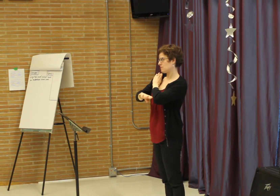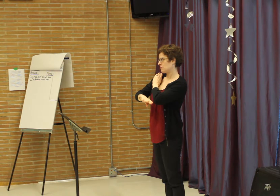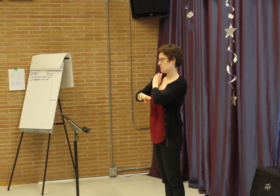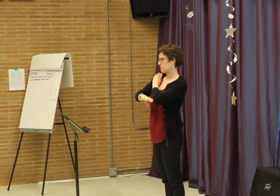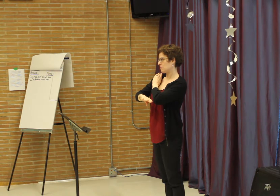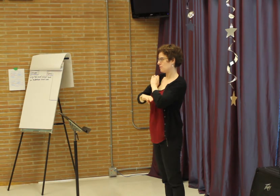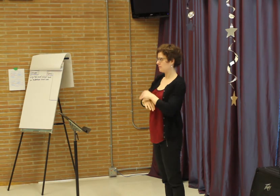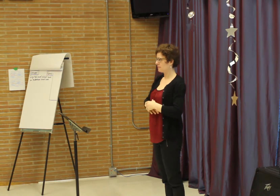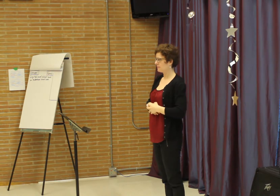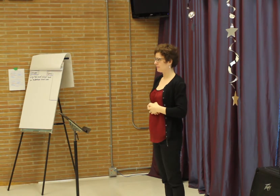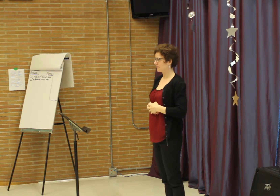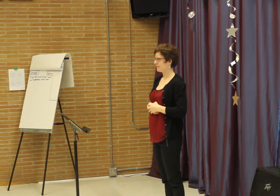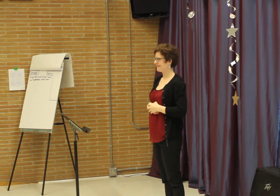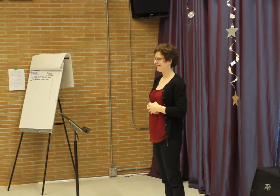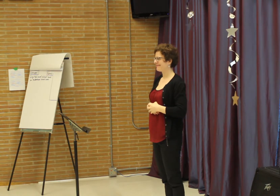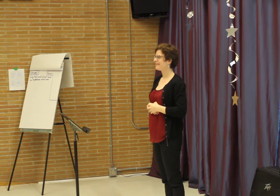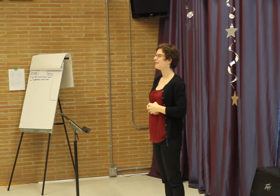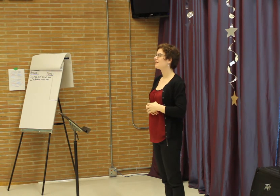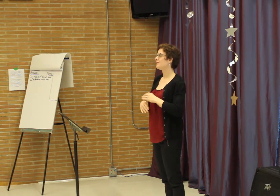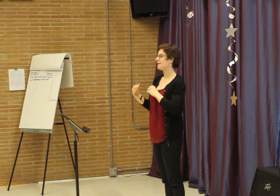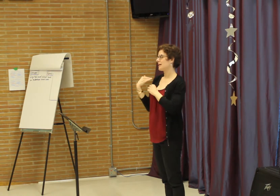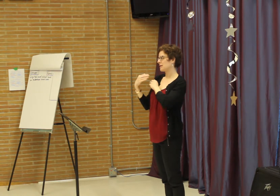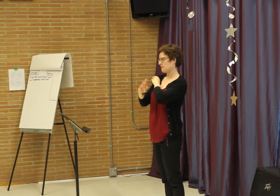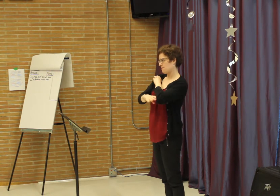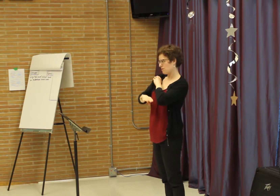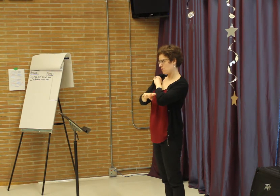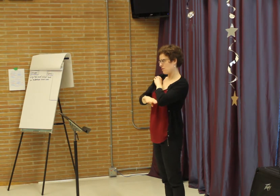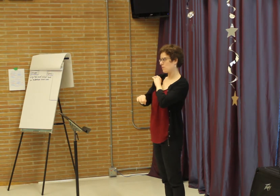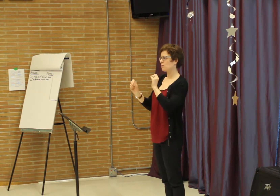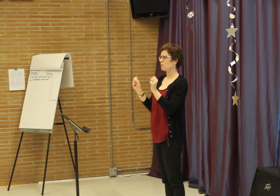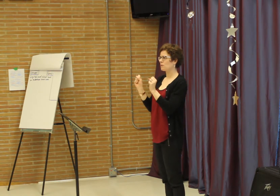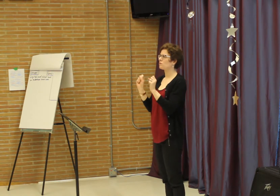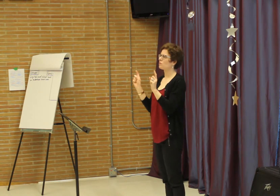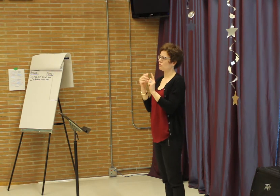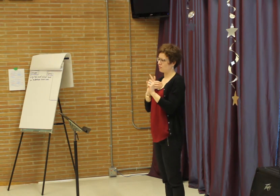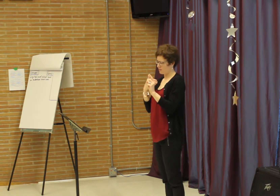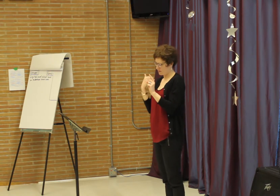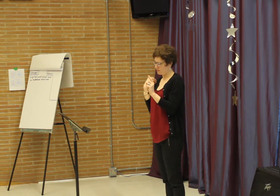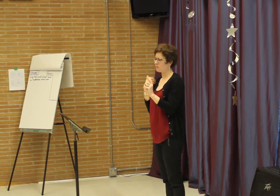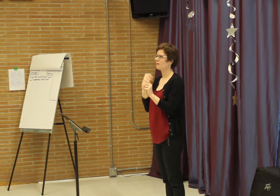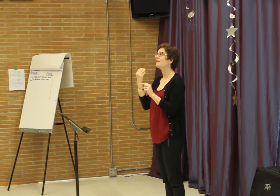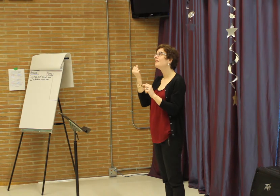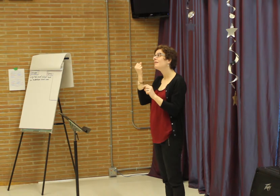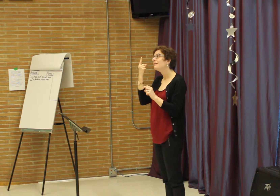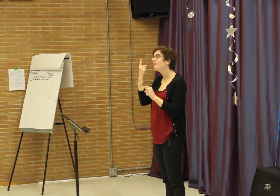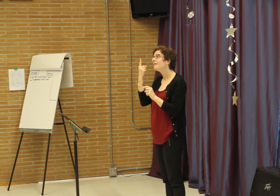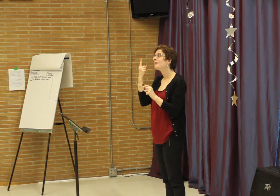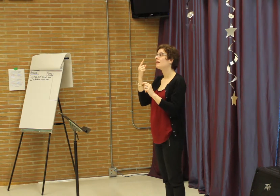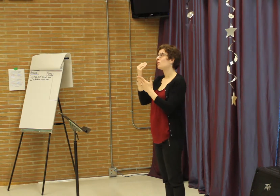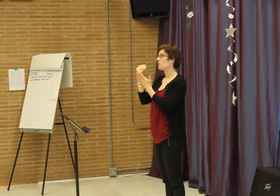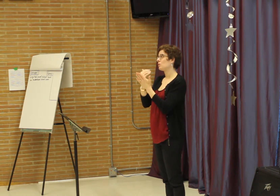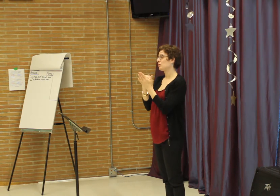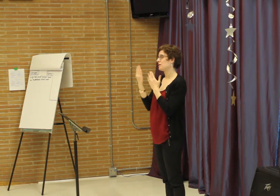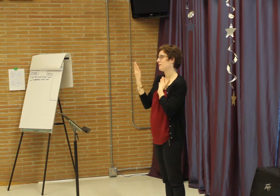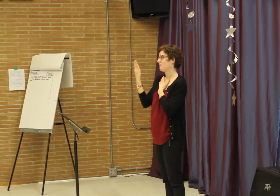The first parent ASL course was taught this past fall and winter in Toronto.